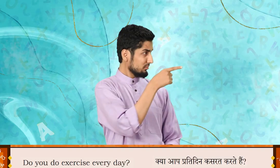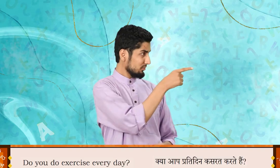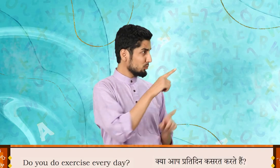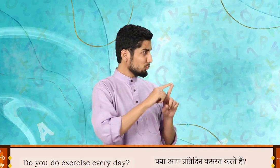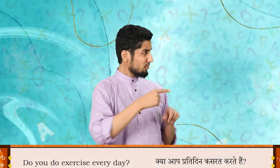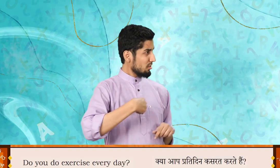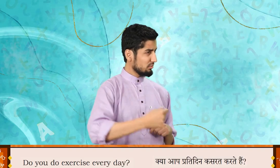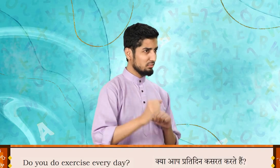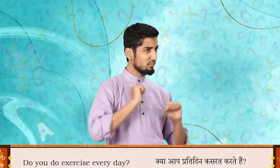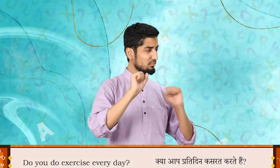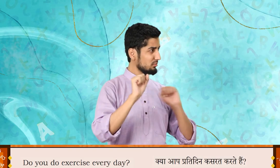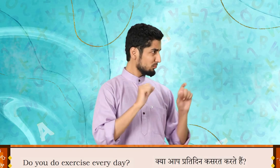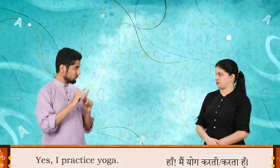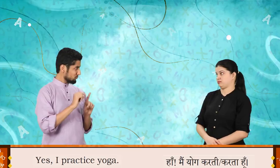you do exercise every day?